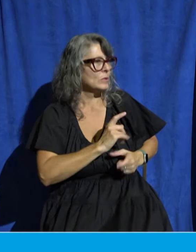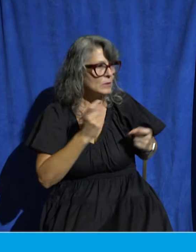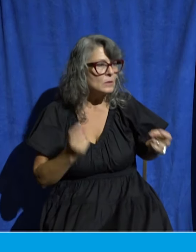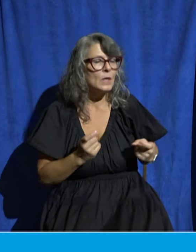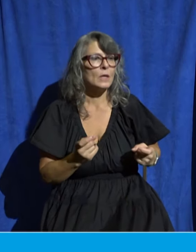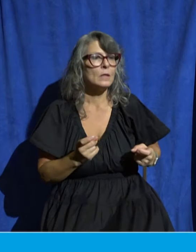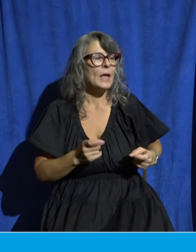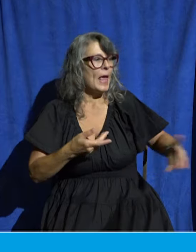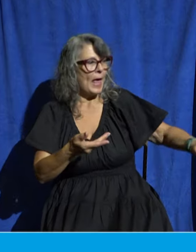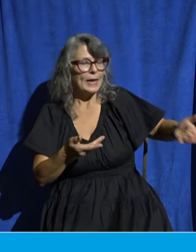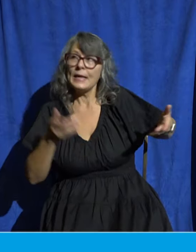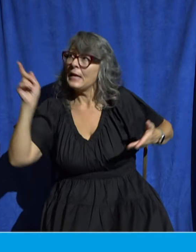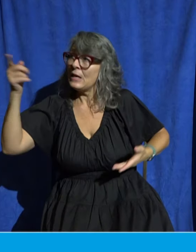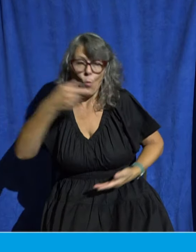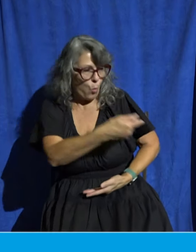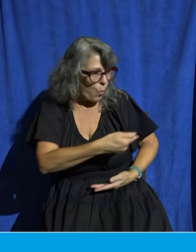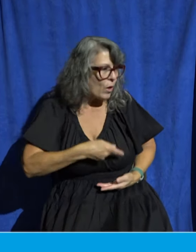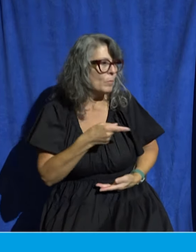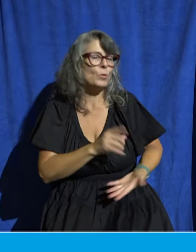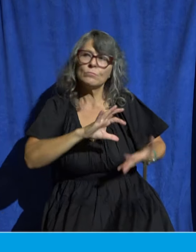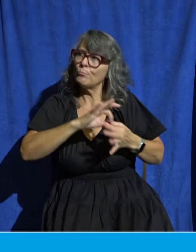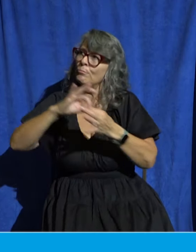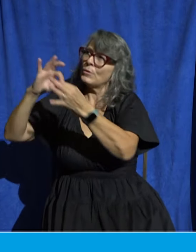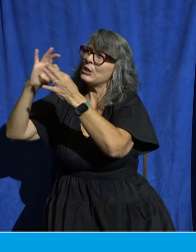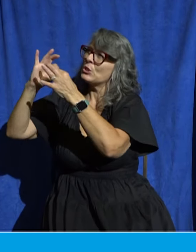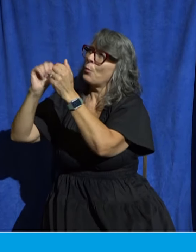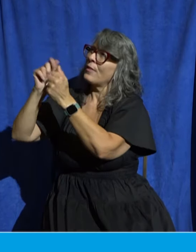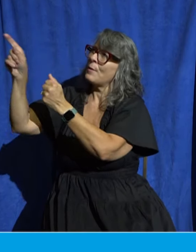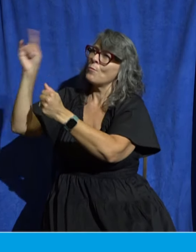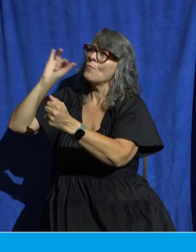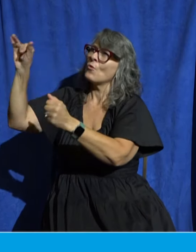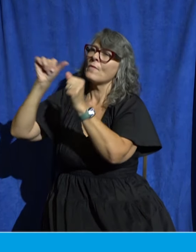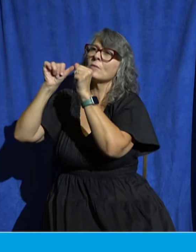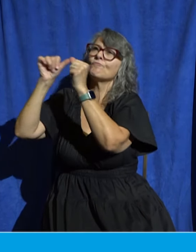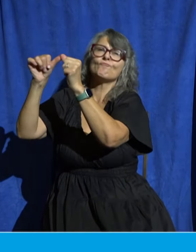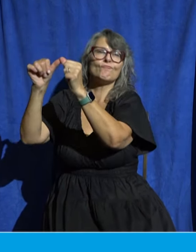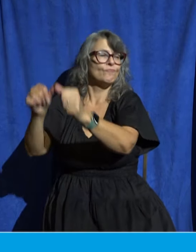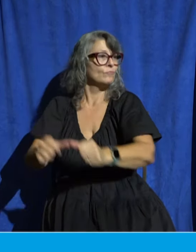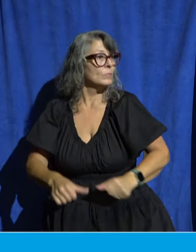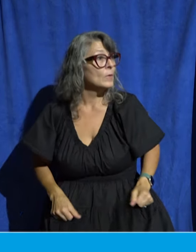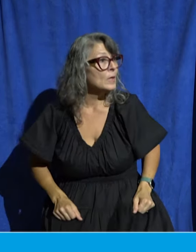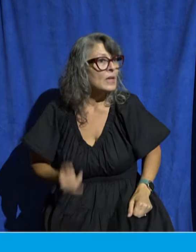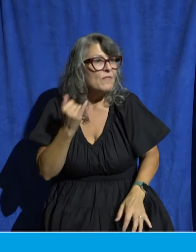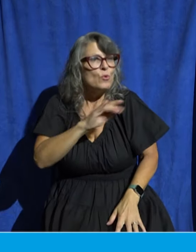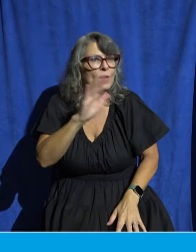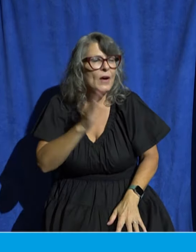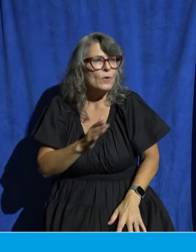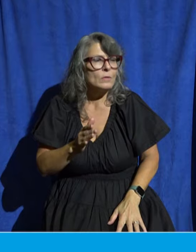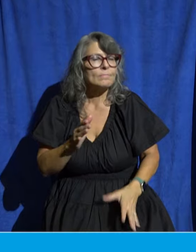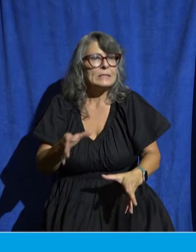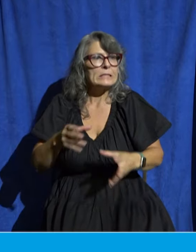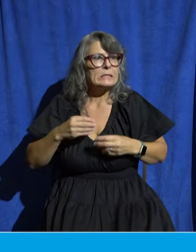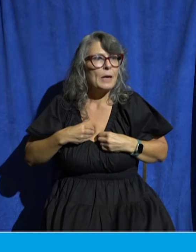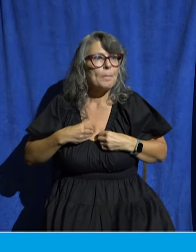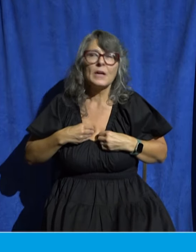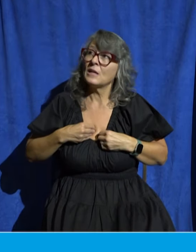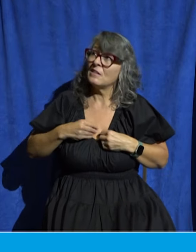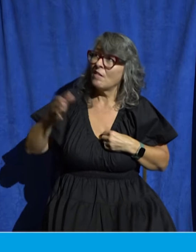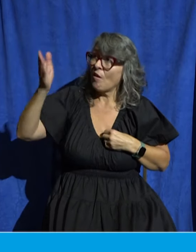with him that lasts for all eternity. If you've never received forgiveness of your sin, I want to invite you today to turn from